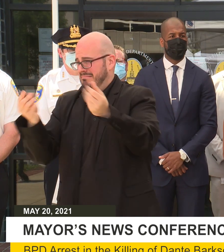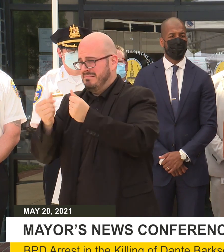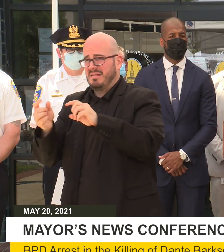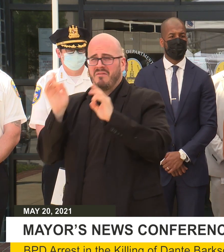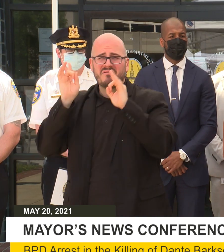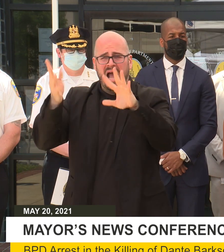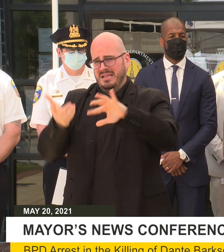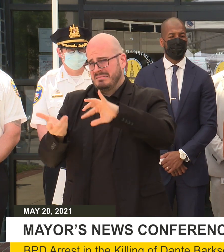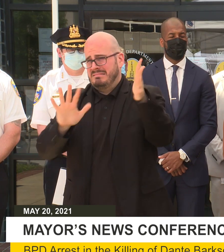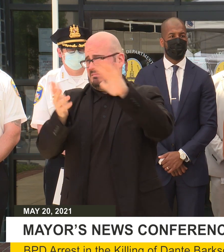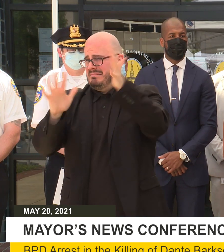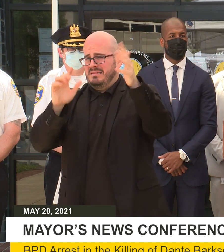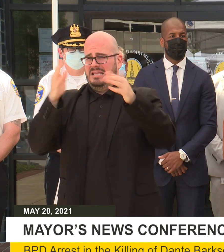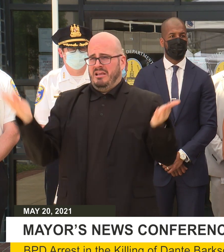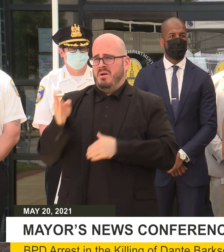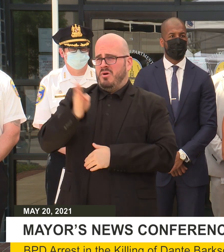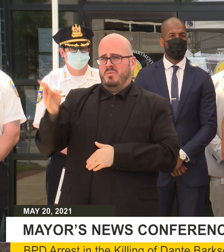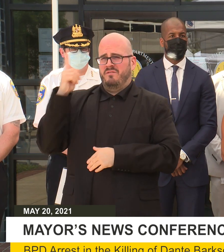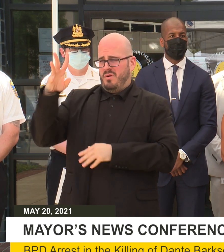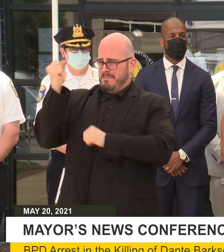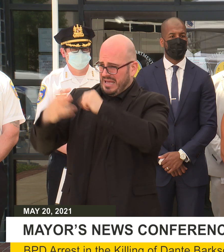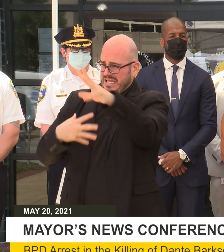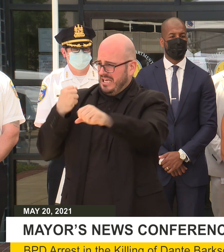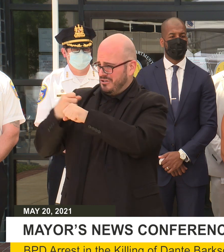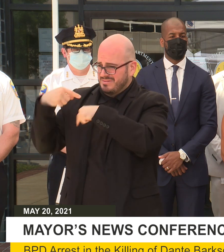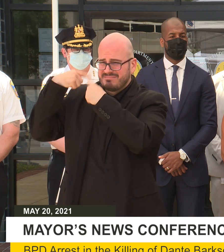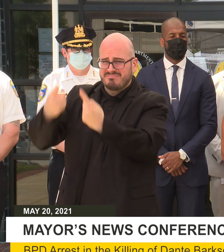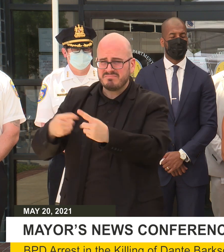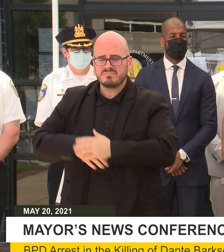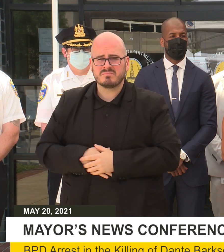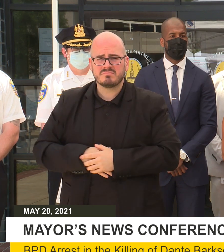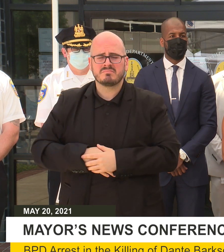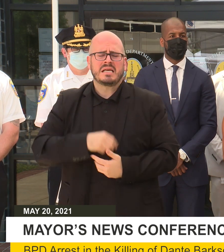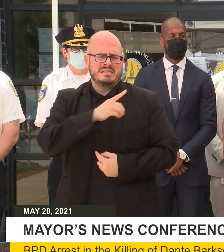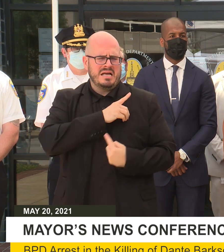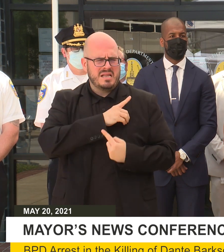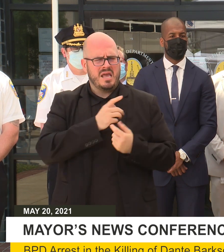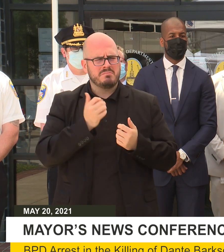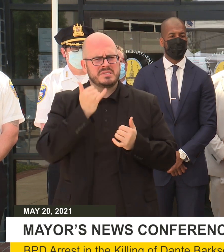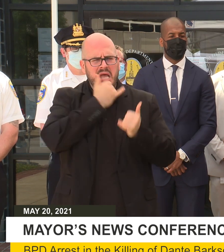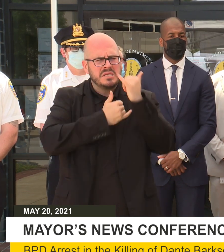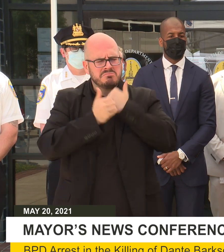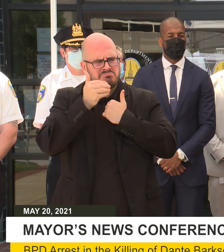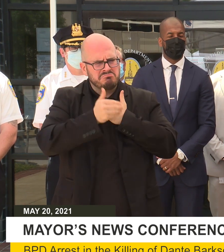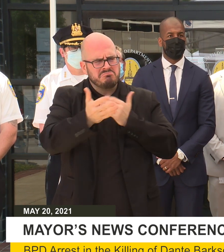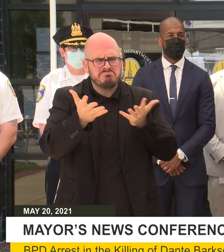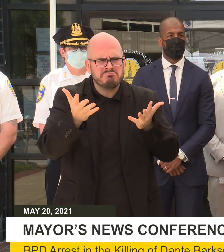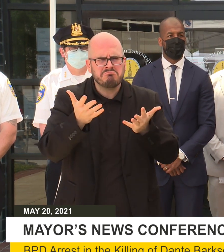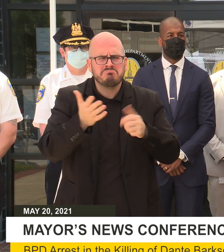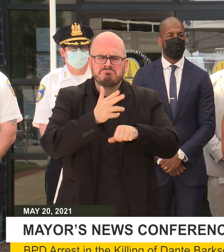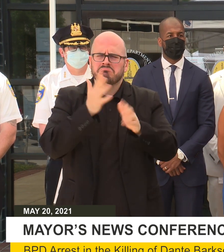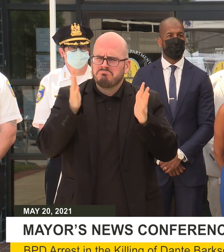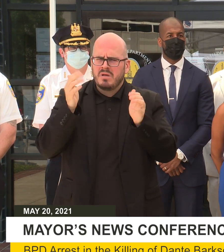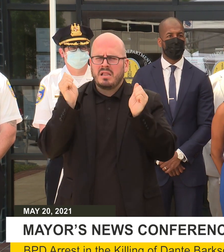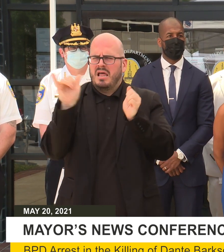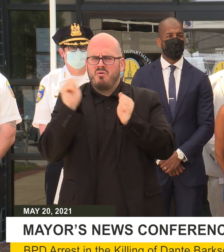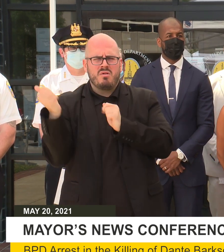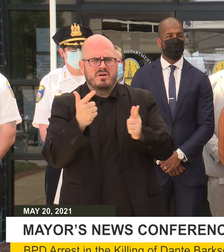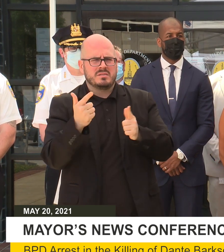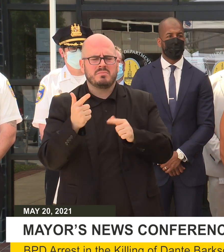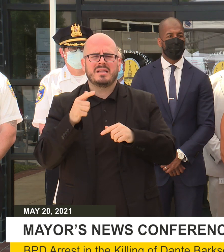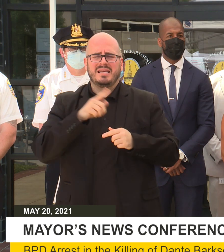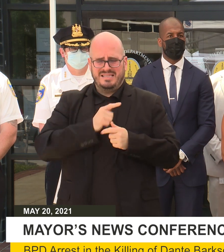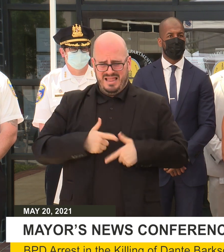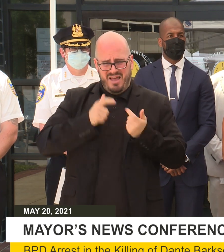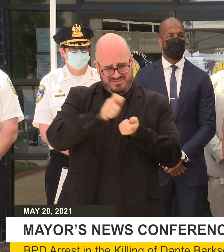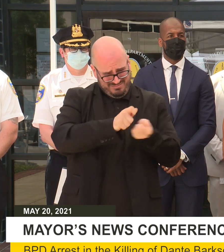plagued our city for generations. Like us all, Dante made mistakes, but ultimately he turned his life around and as